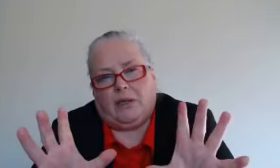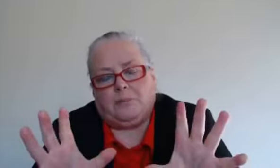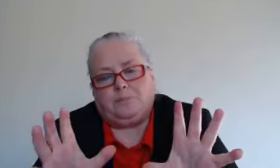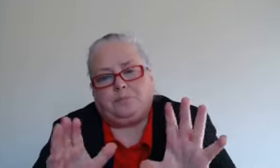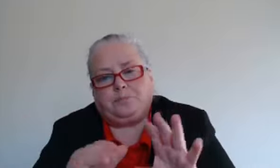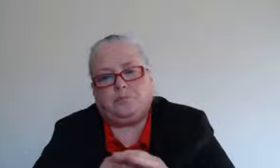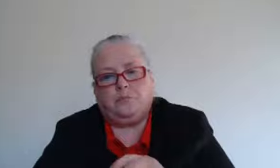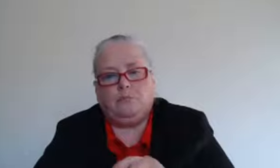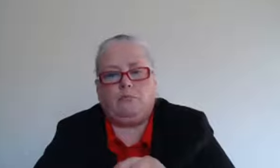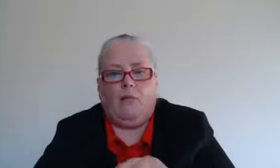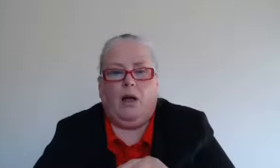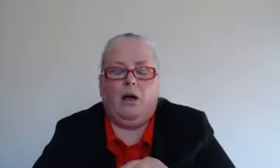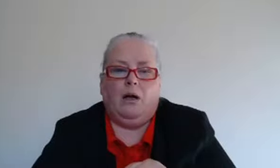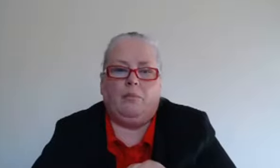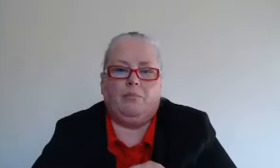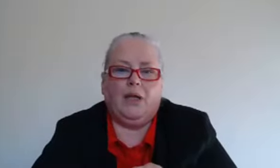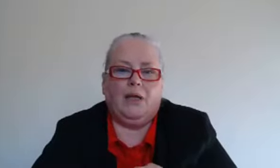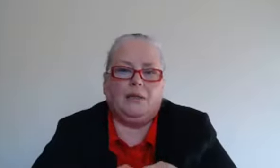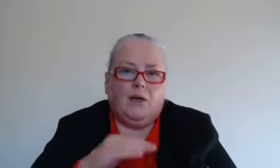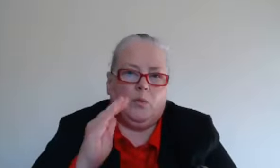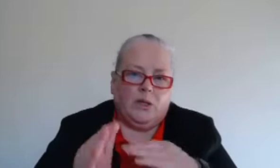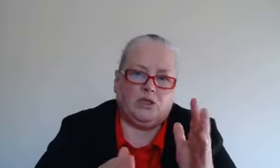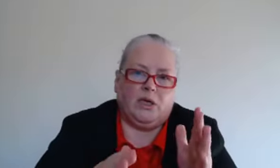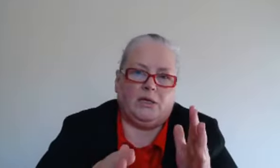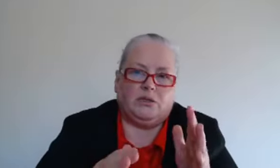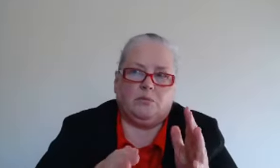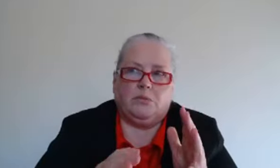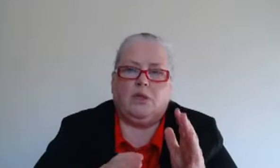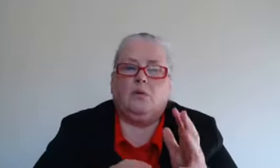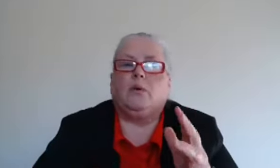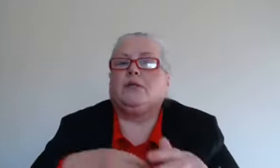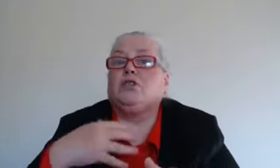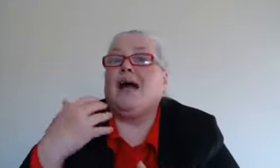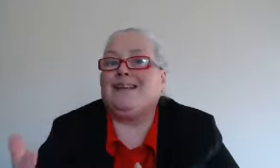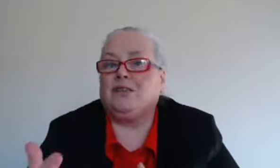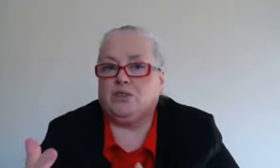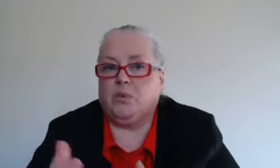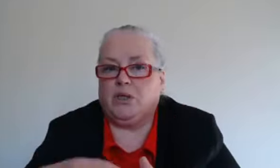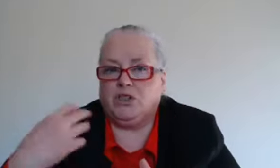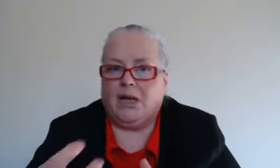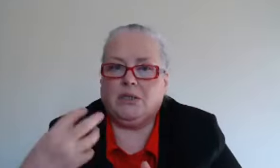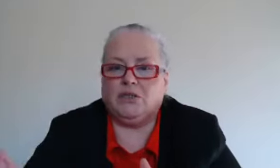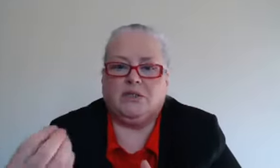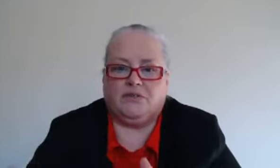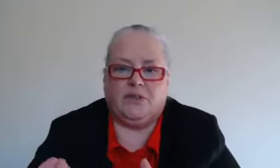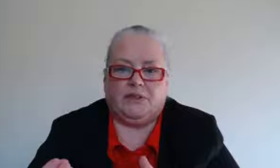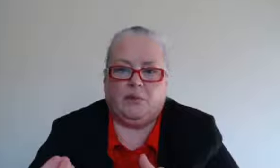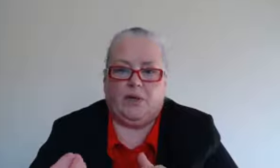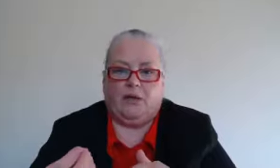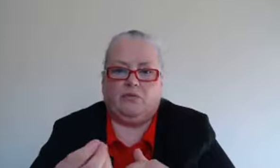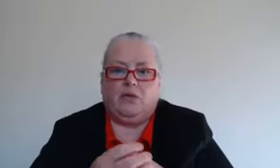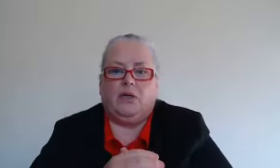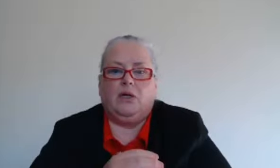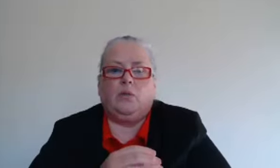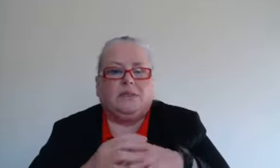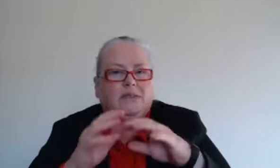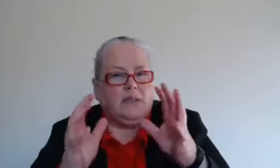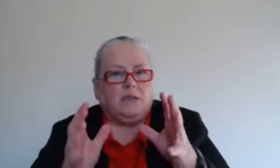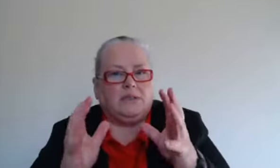then we can change them we can challenge them we can challenge these fears that we have we can start to